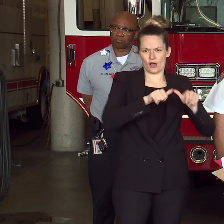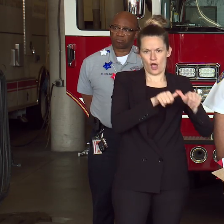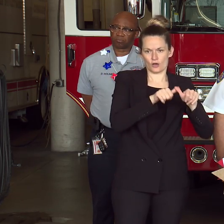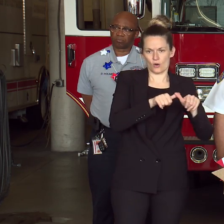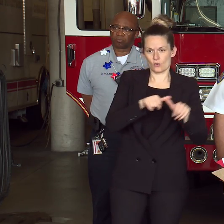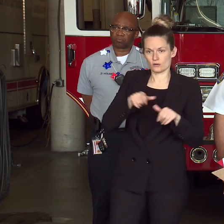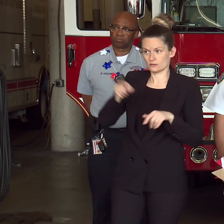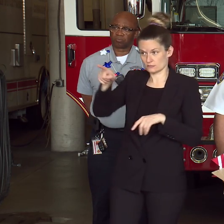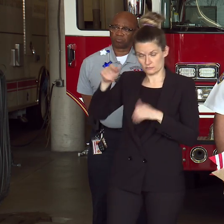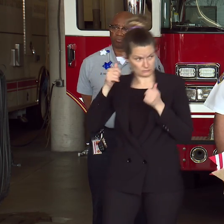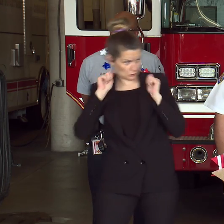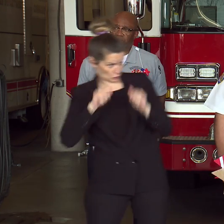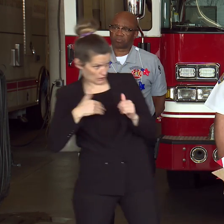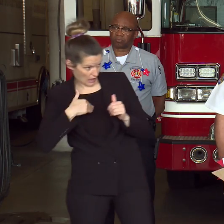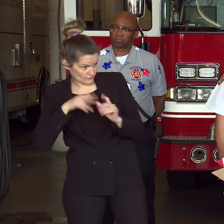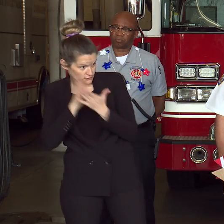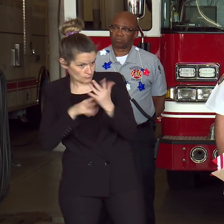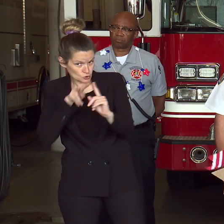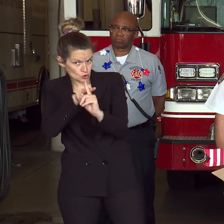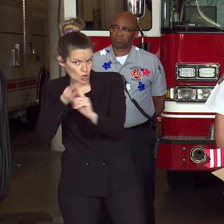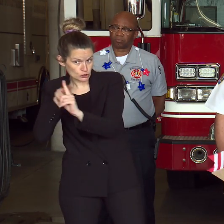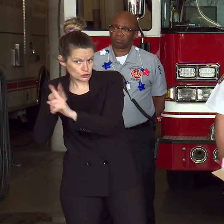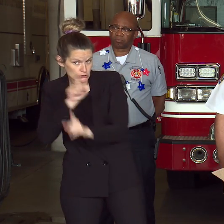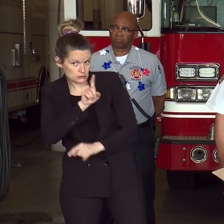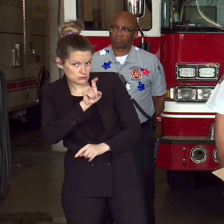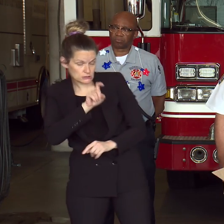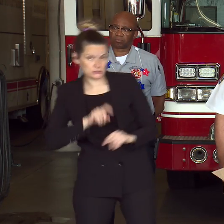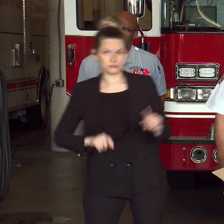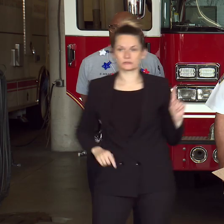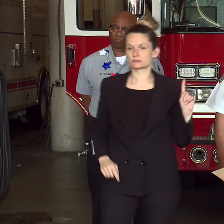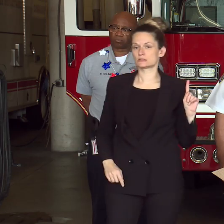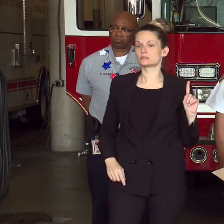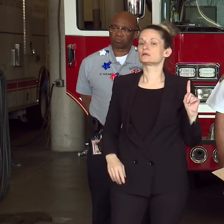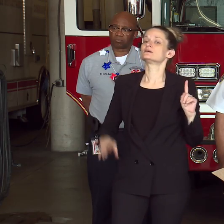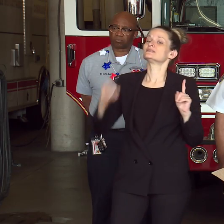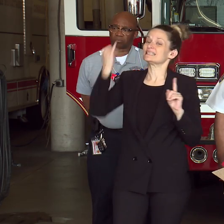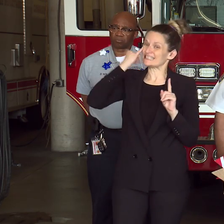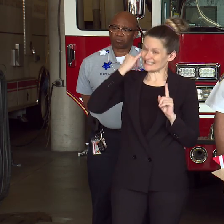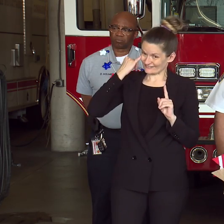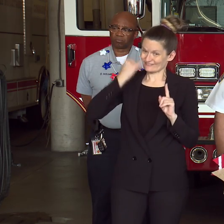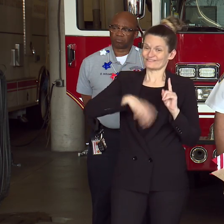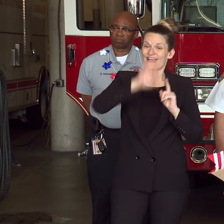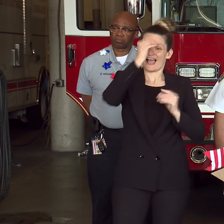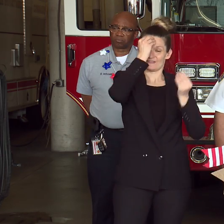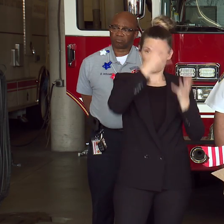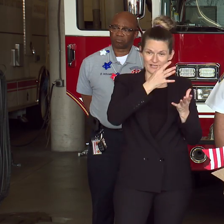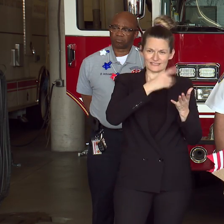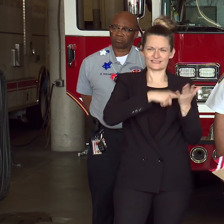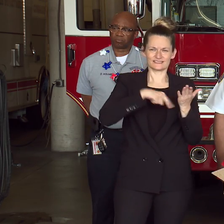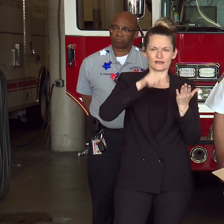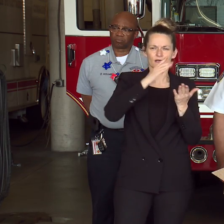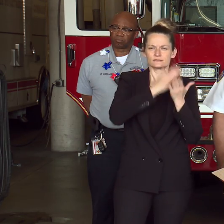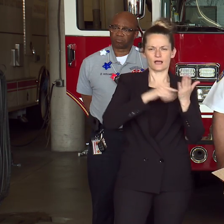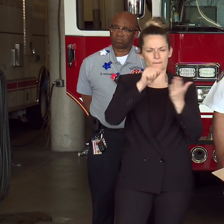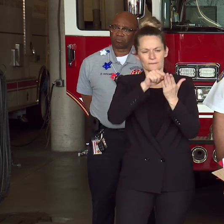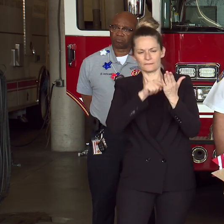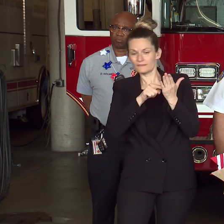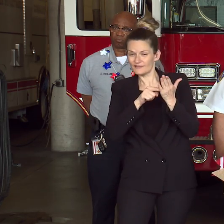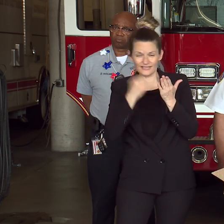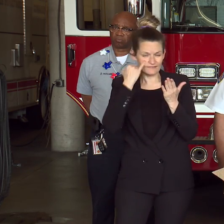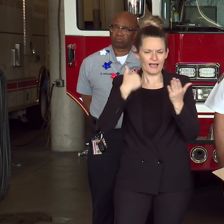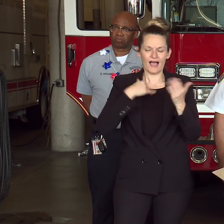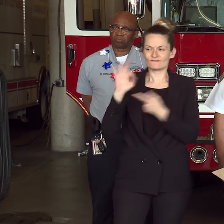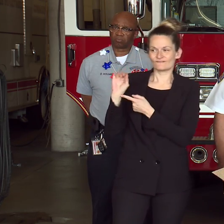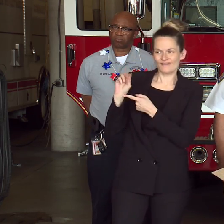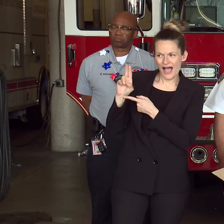if we find information that there were some type of foul play that led to that? The answer could be yes. But right